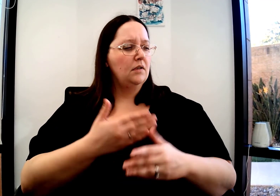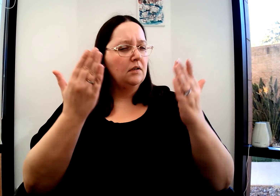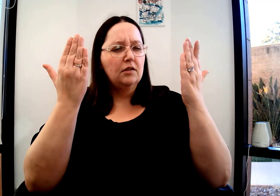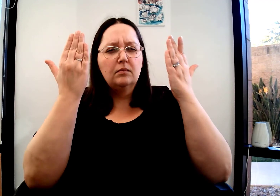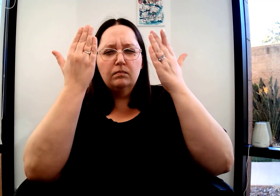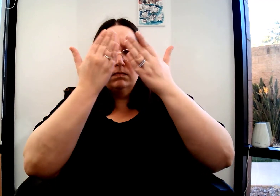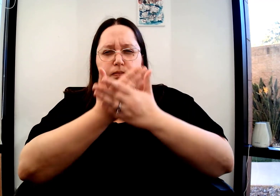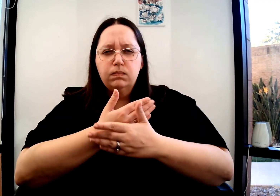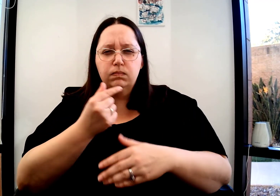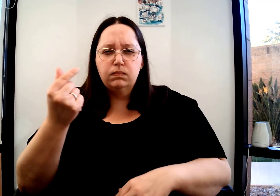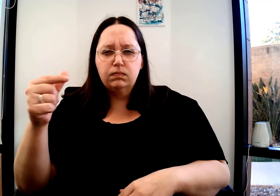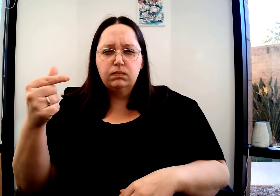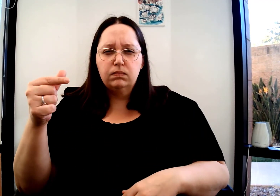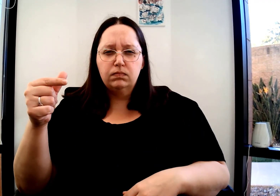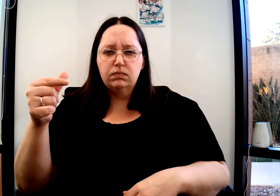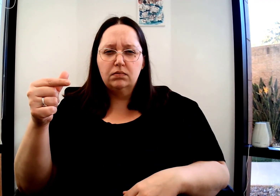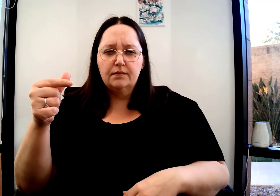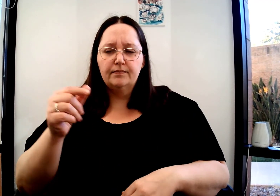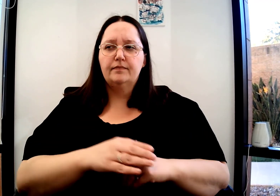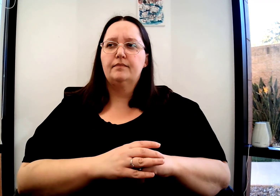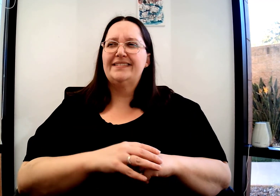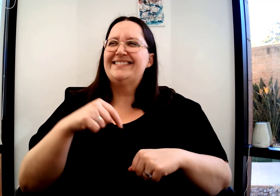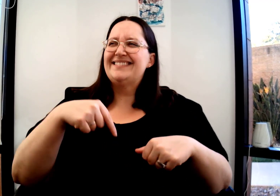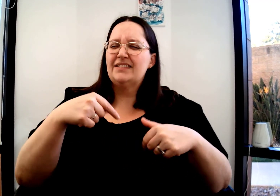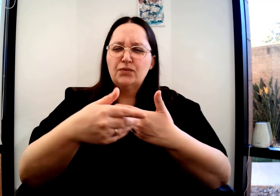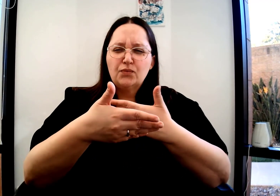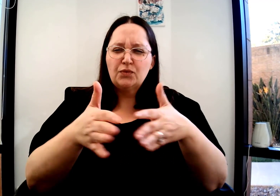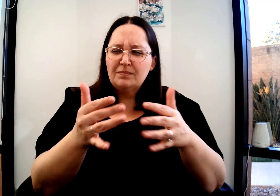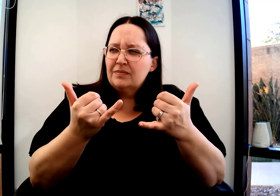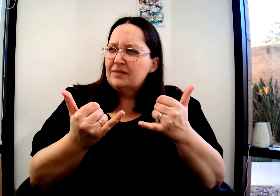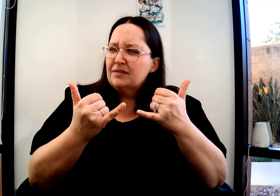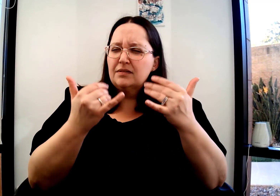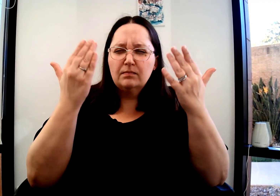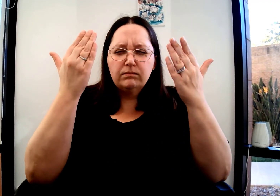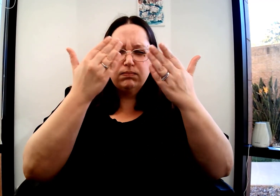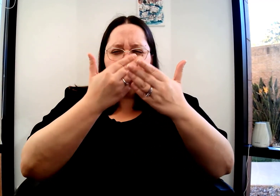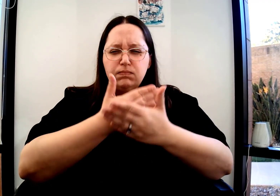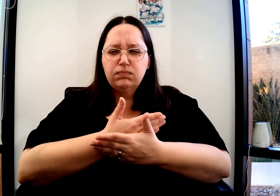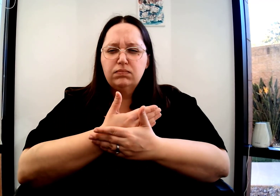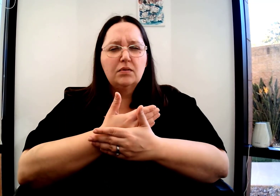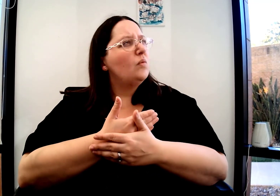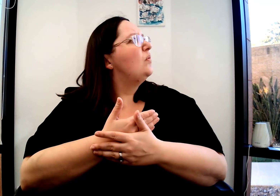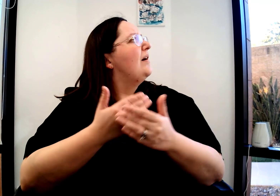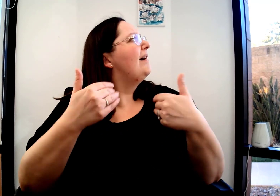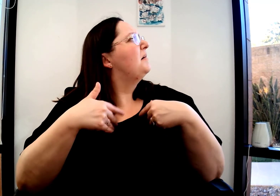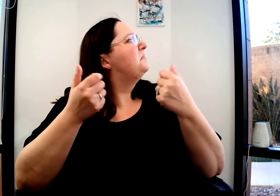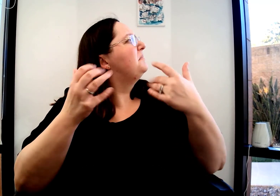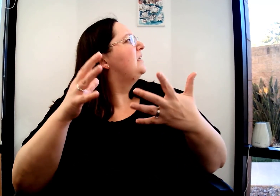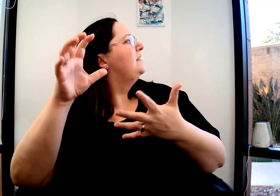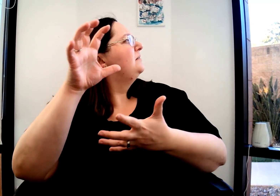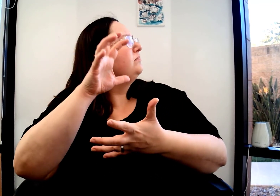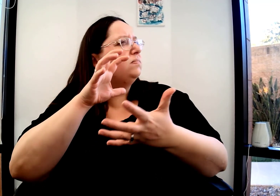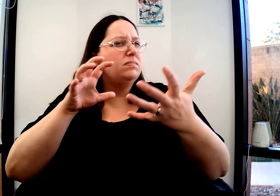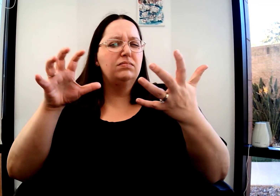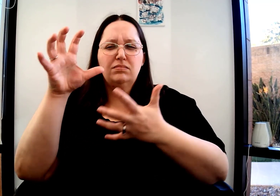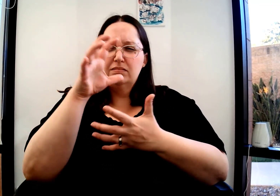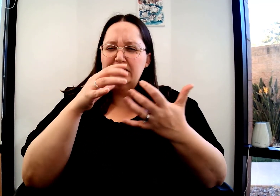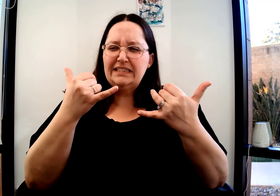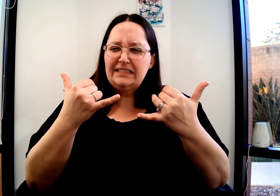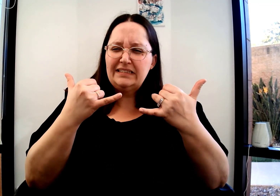Dark, so dark red, dark green. This room today is, whew, it's kind of dark. Outside